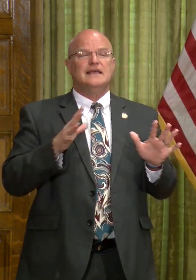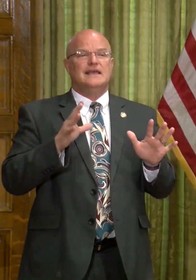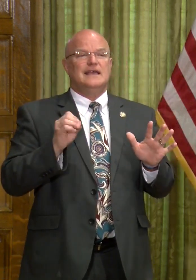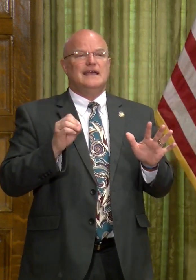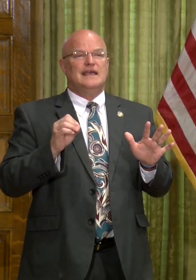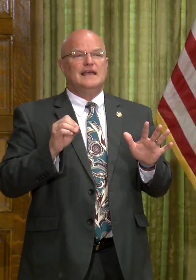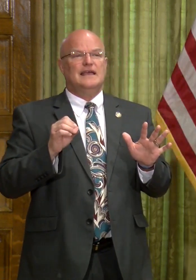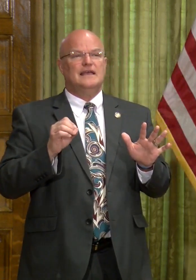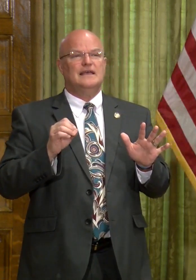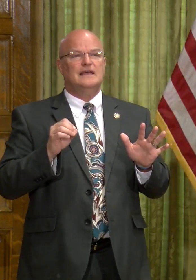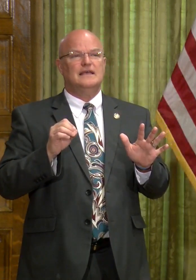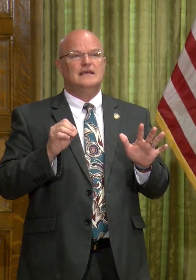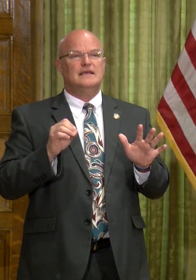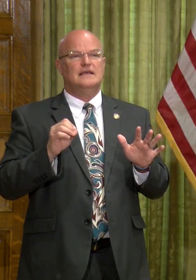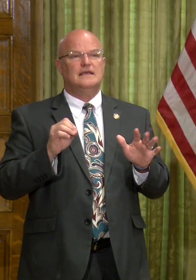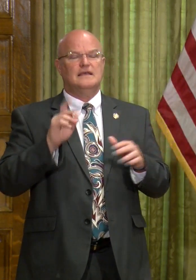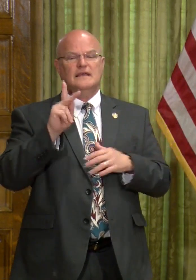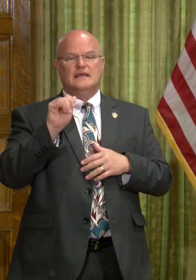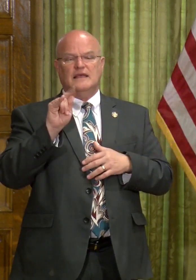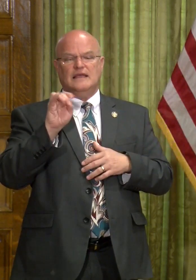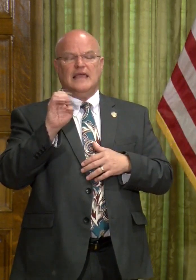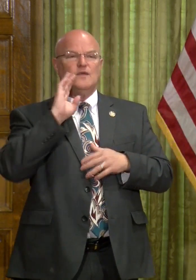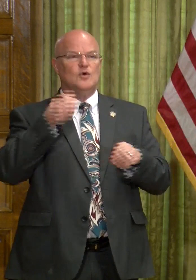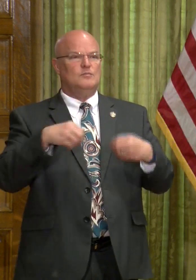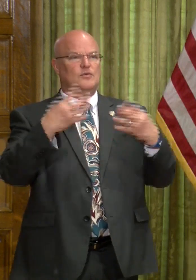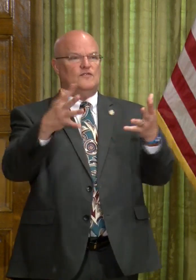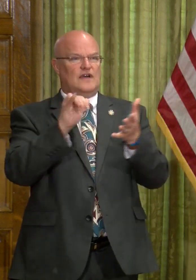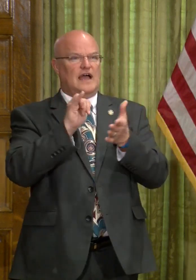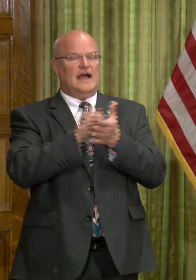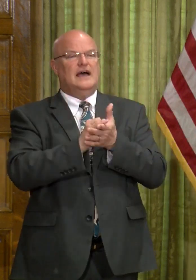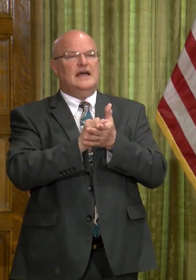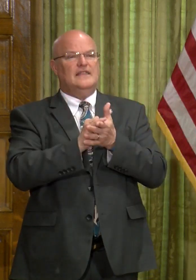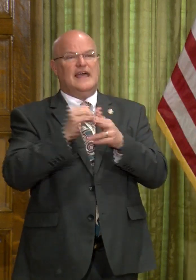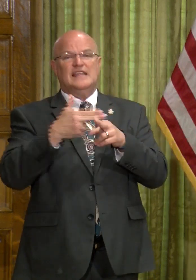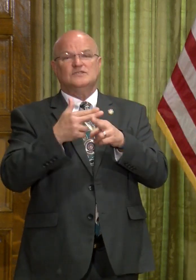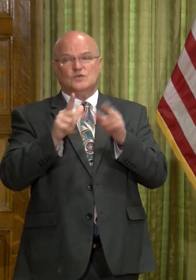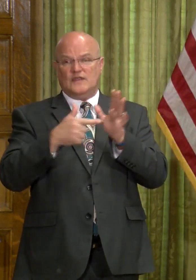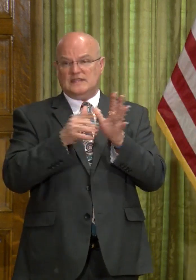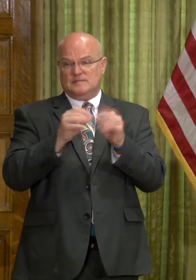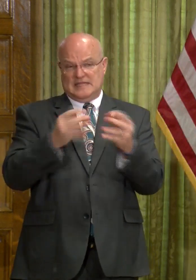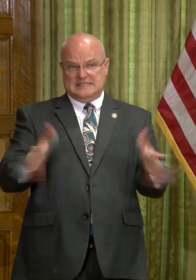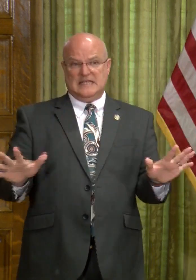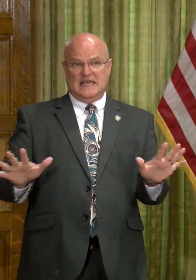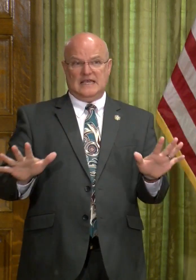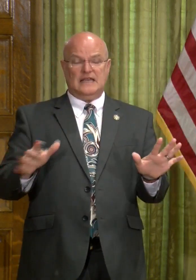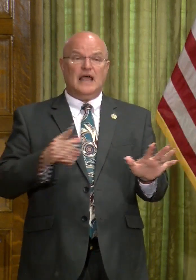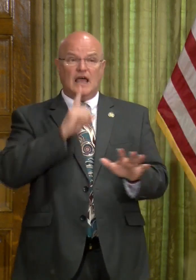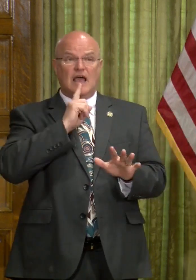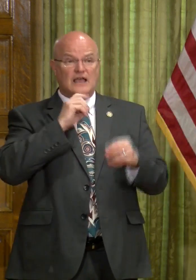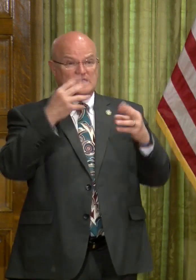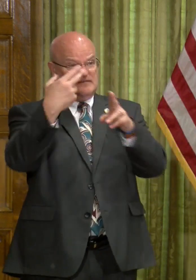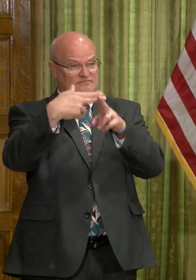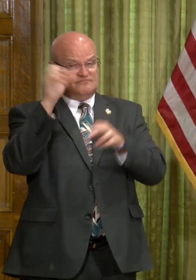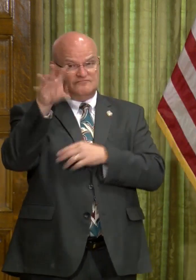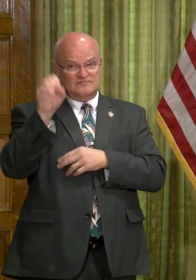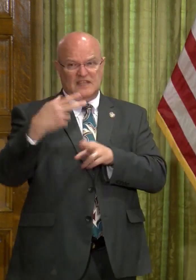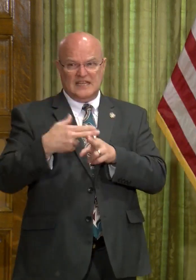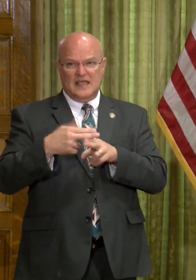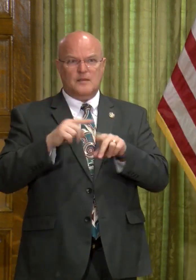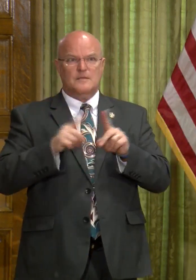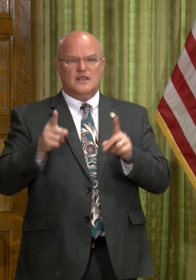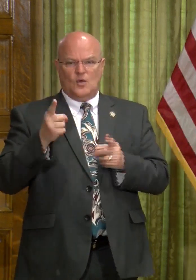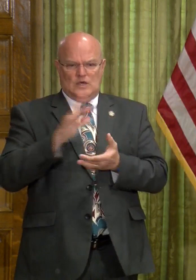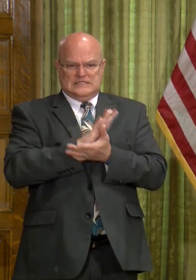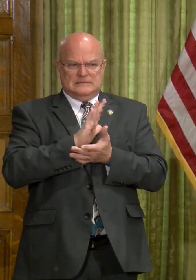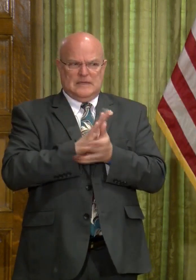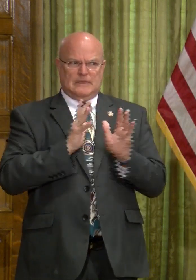uh, uh, Katie will provide that, uh, uh, as soon as this is over with. I could actually give you the names, but I left that